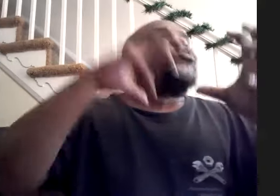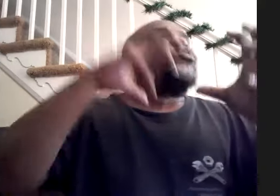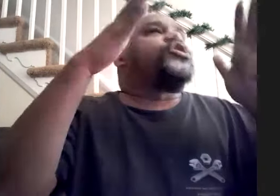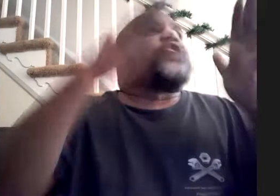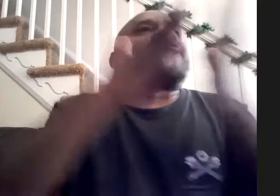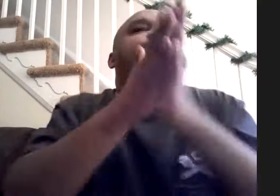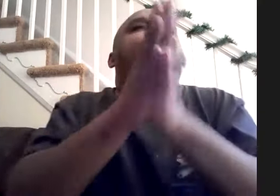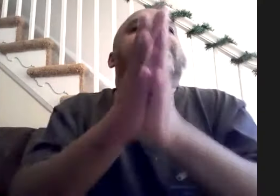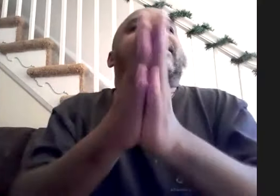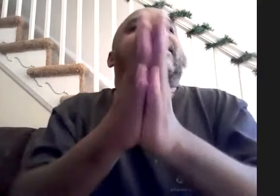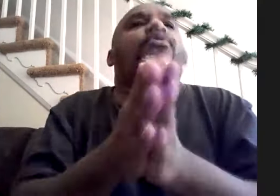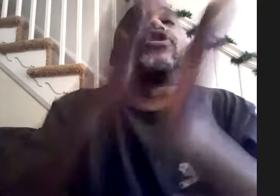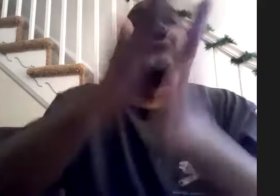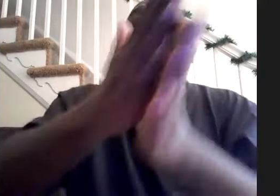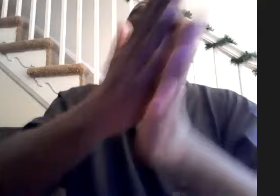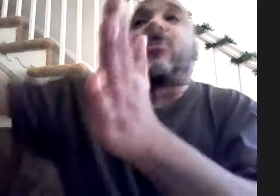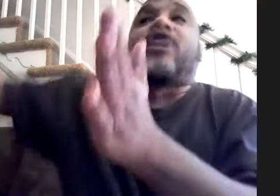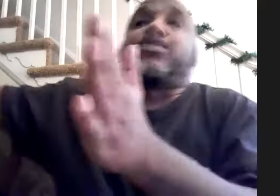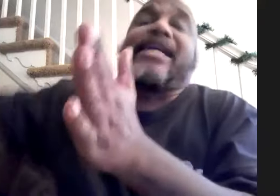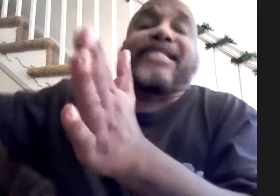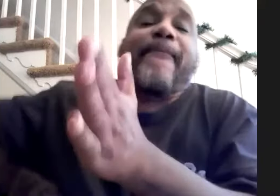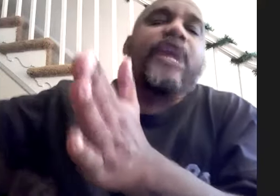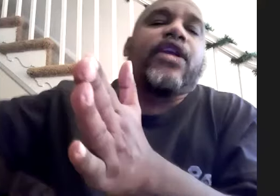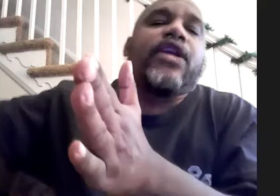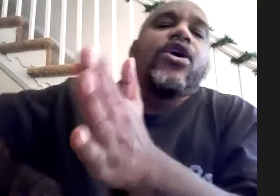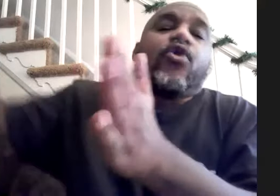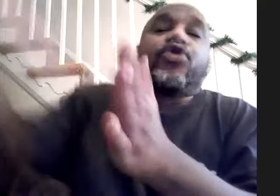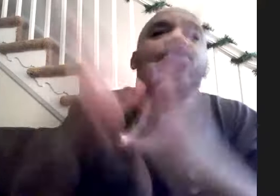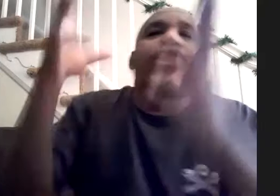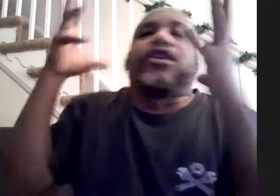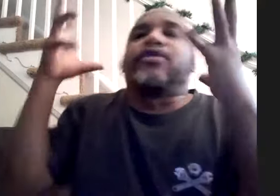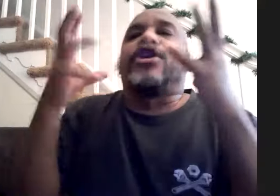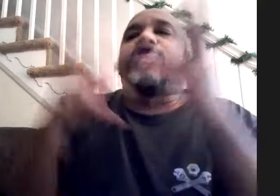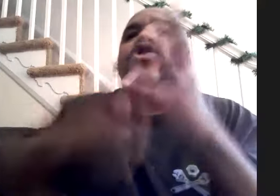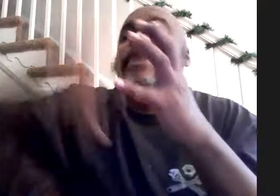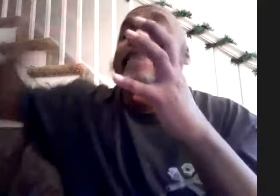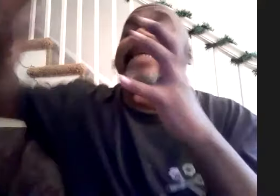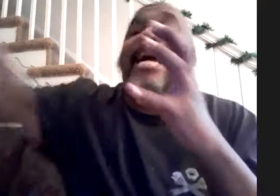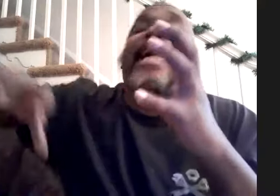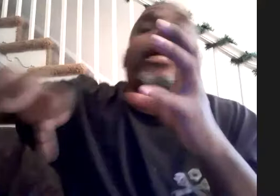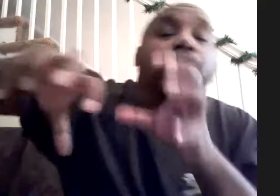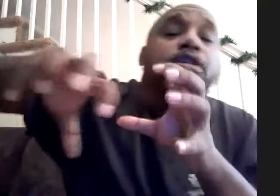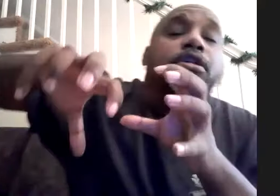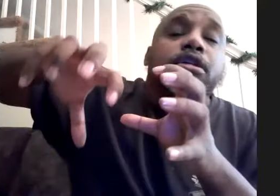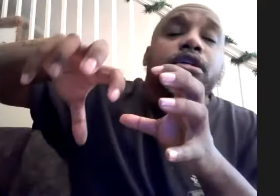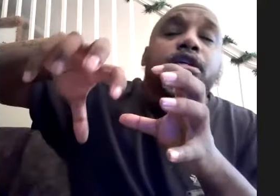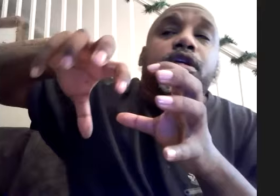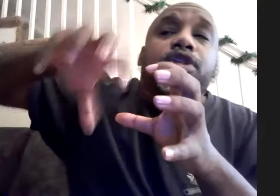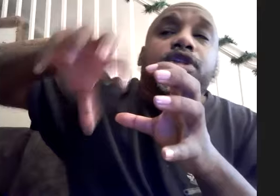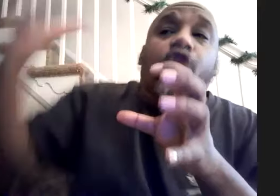take once you get to that point do you want to progress past that point or do you want to are you want to maintain the goal that